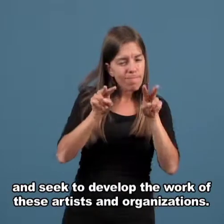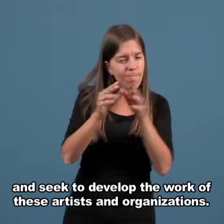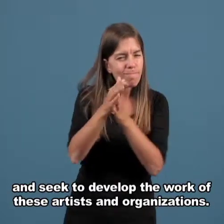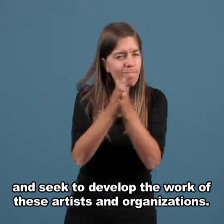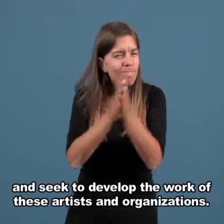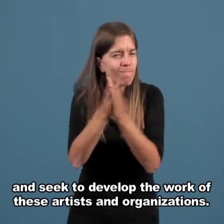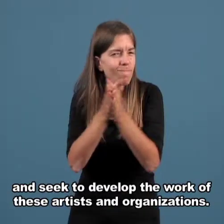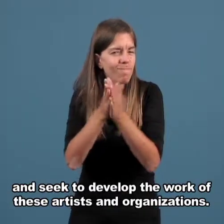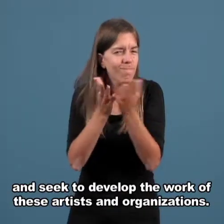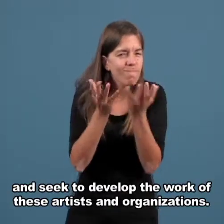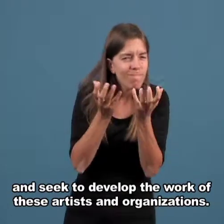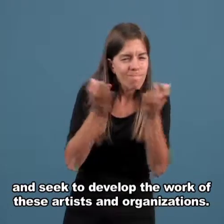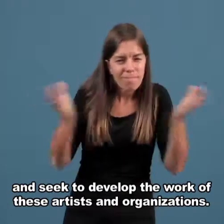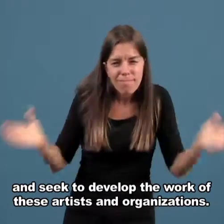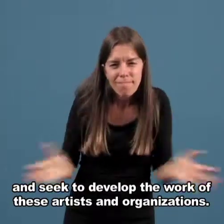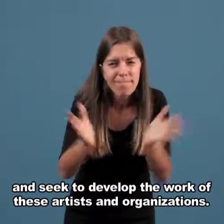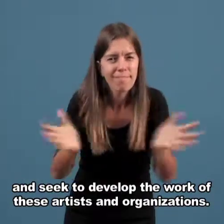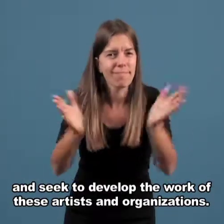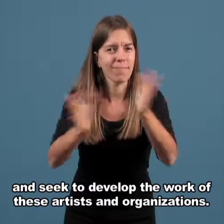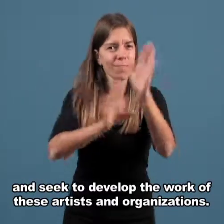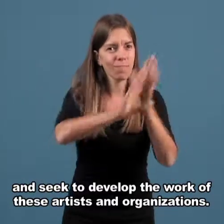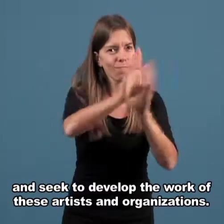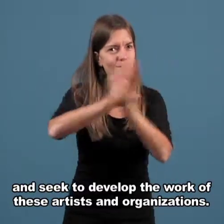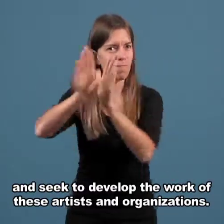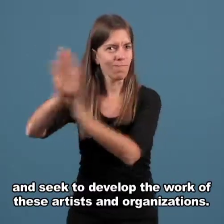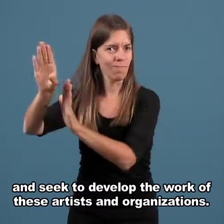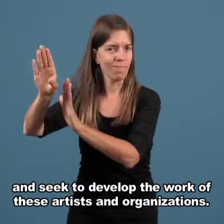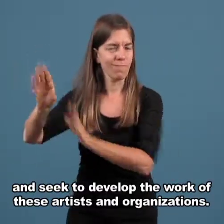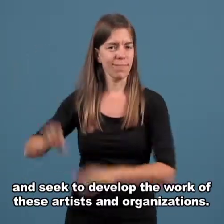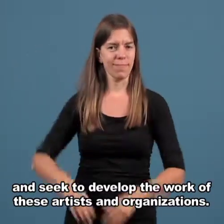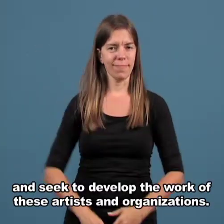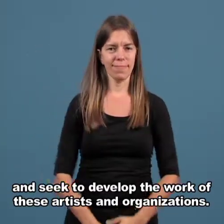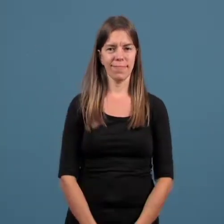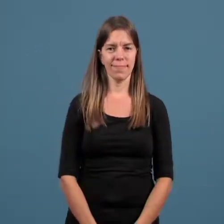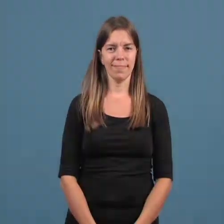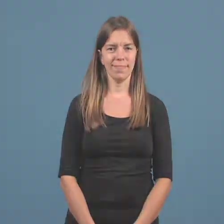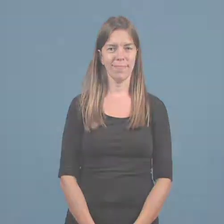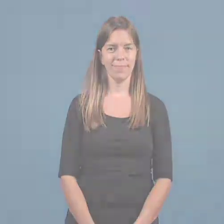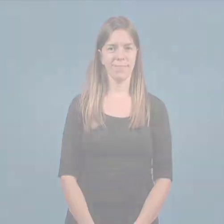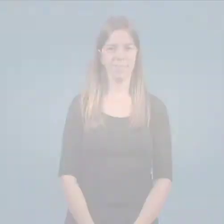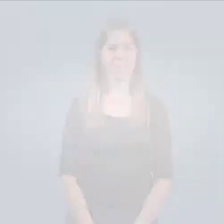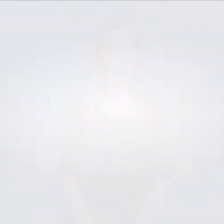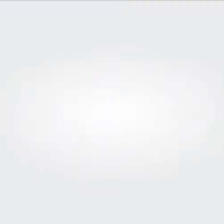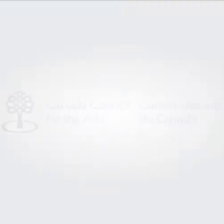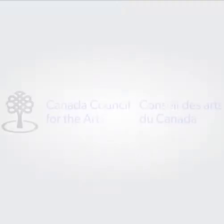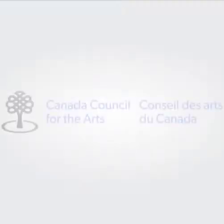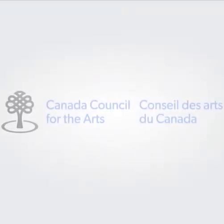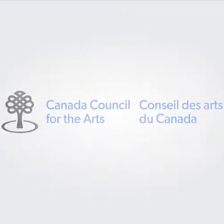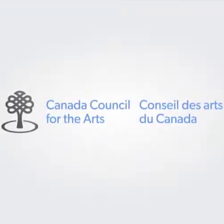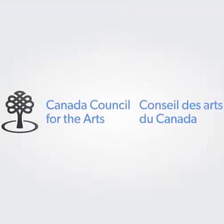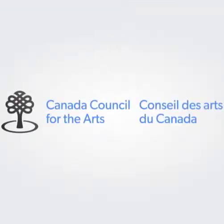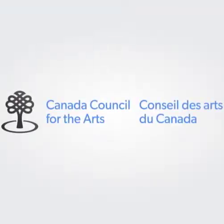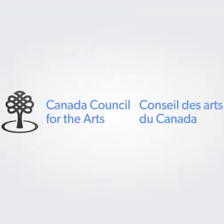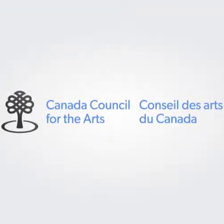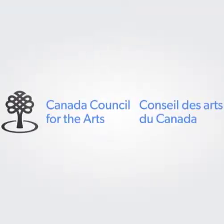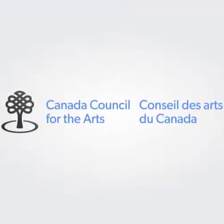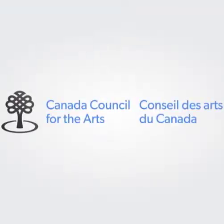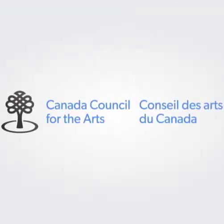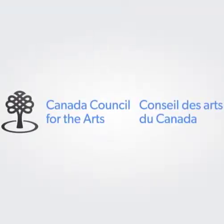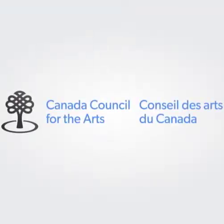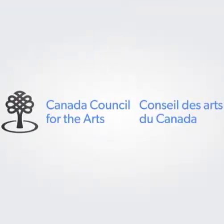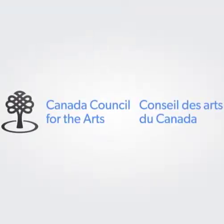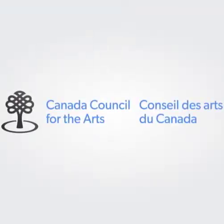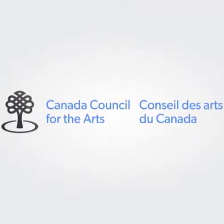the